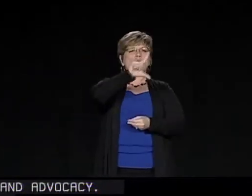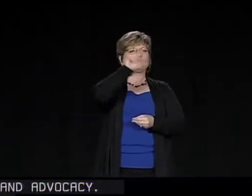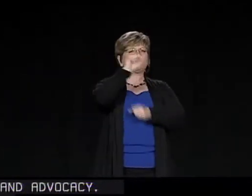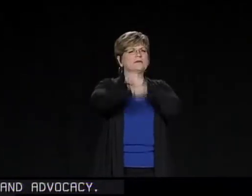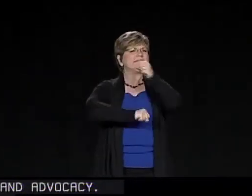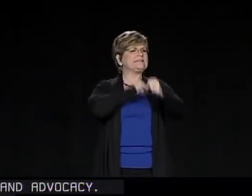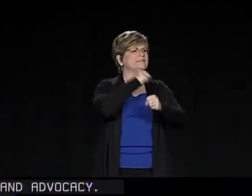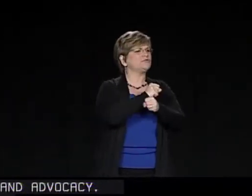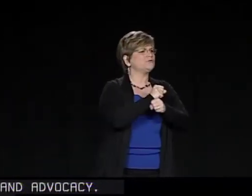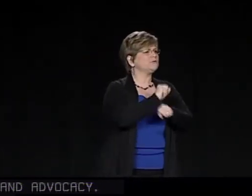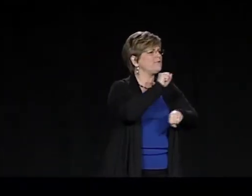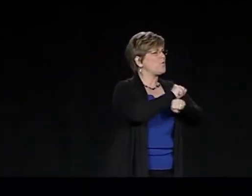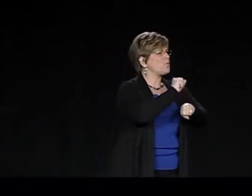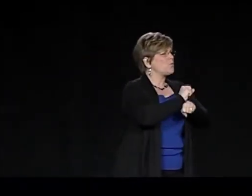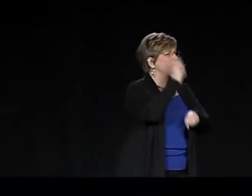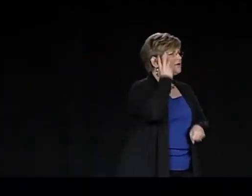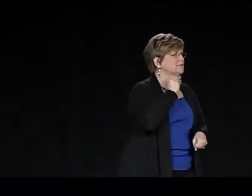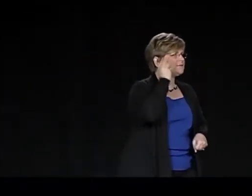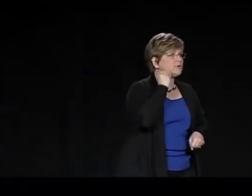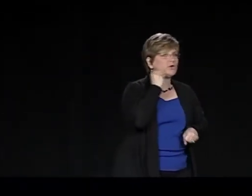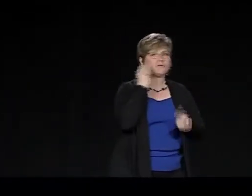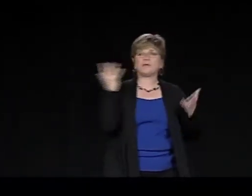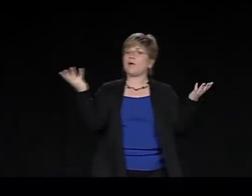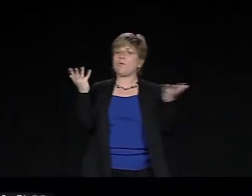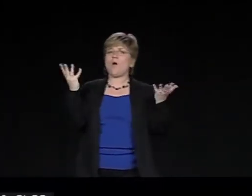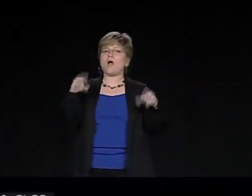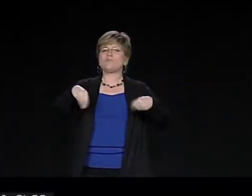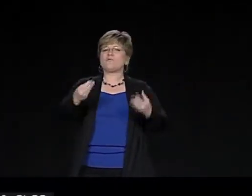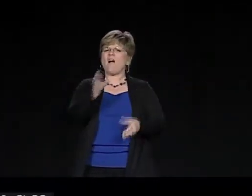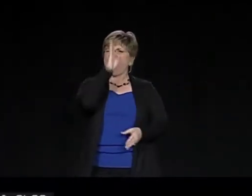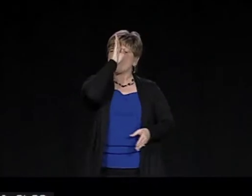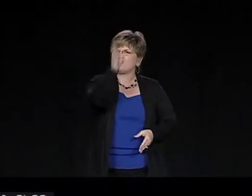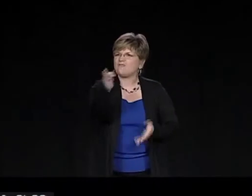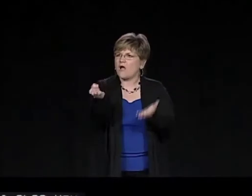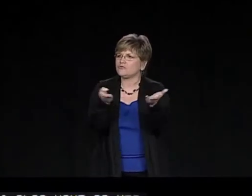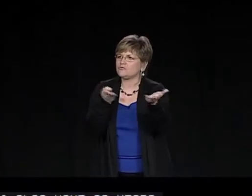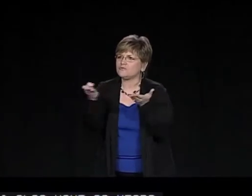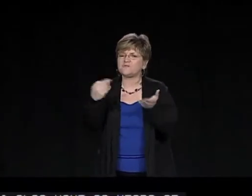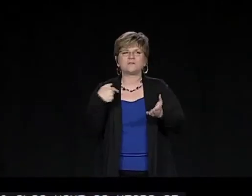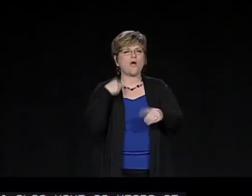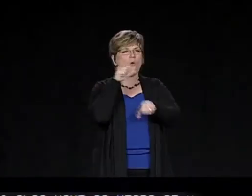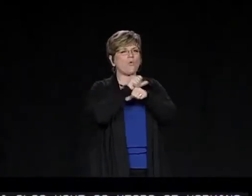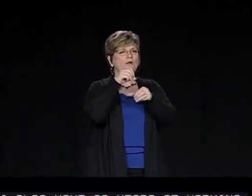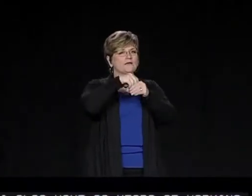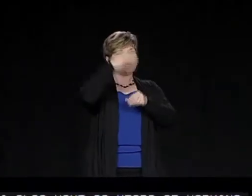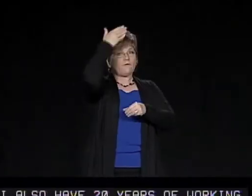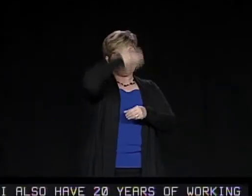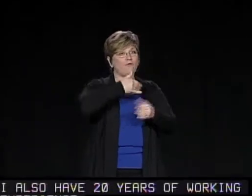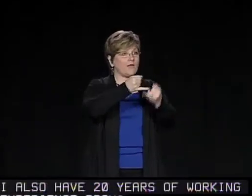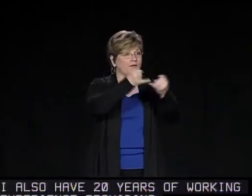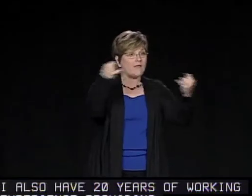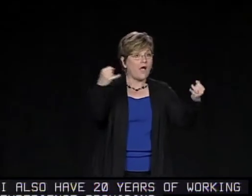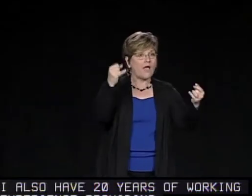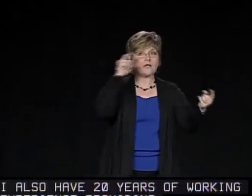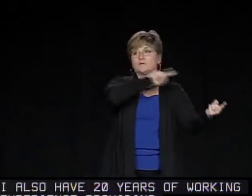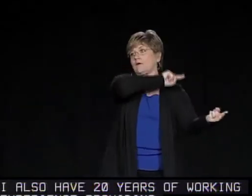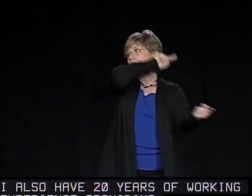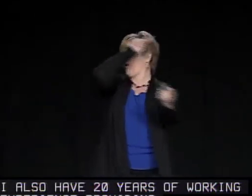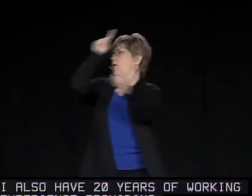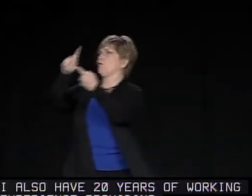I also have 20 years of working experience providing direct services, working in the front